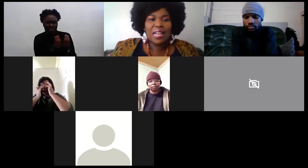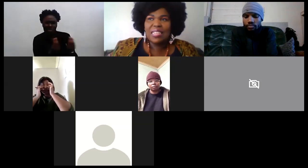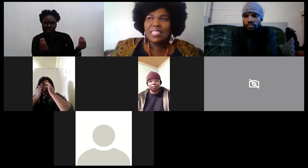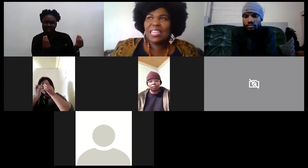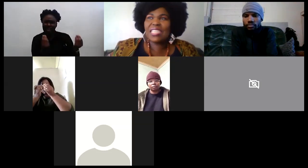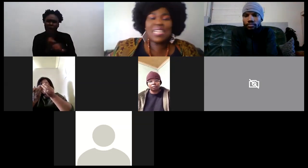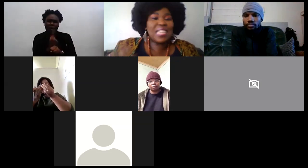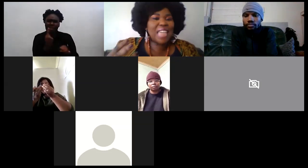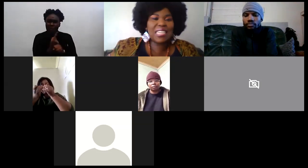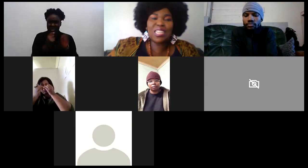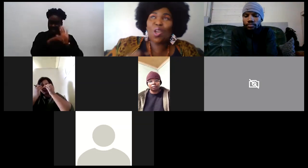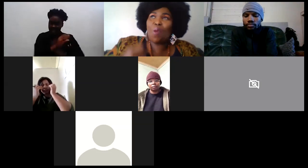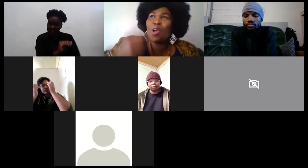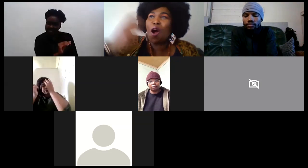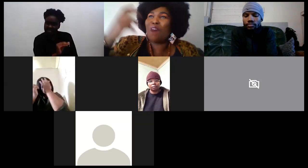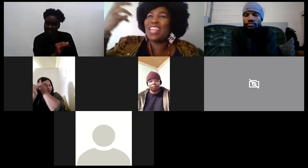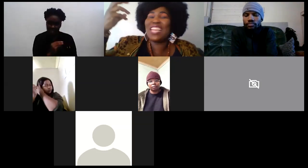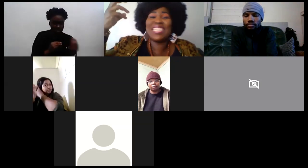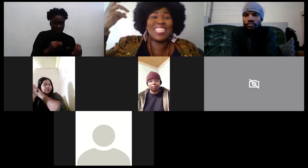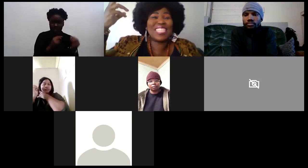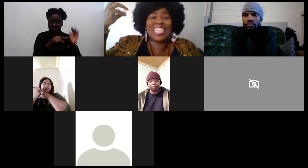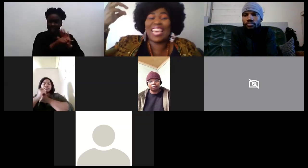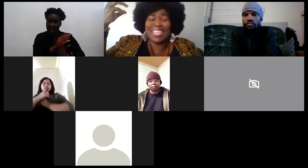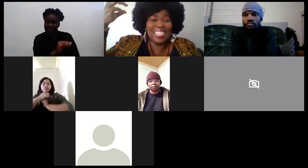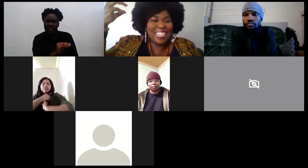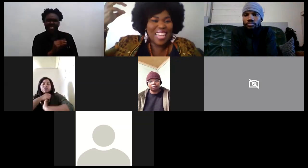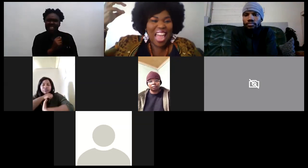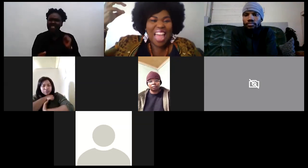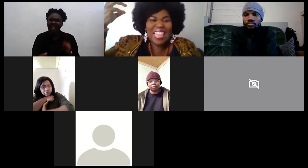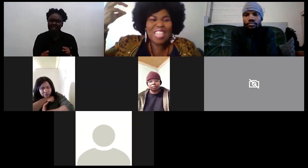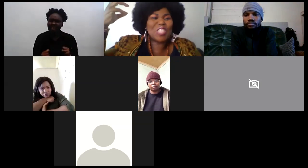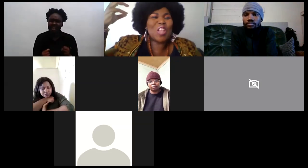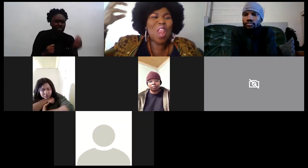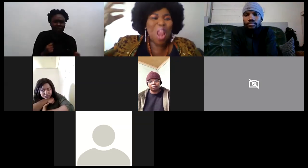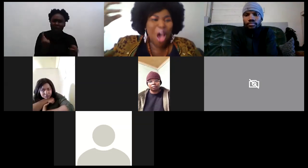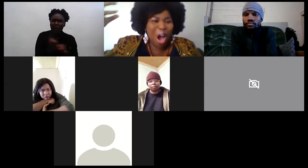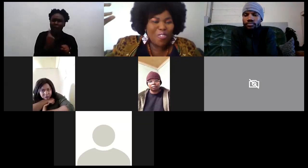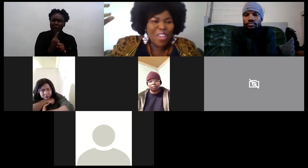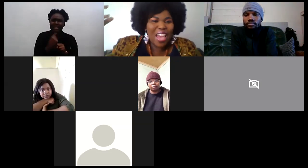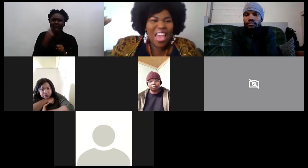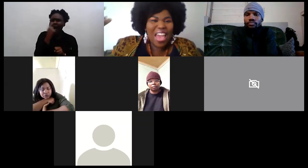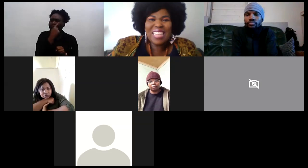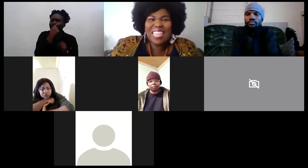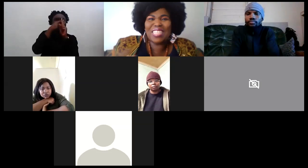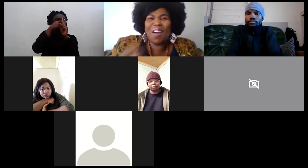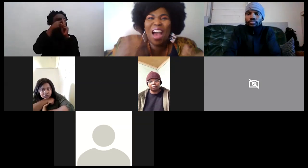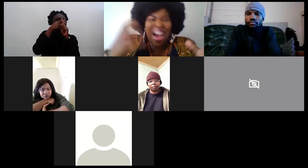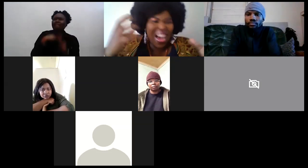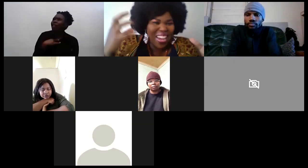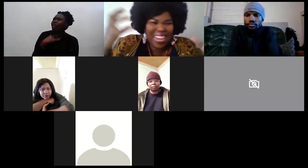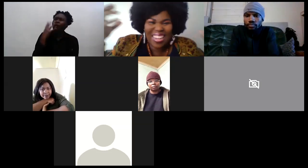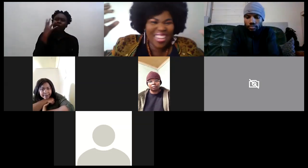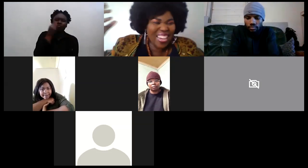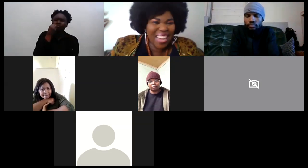just in a tangent going off and they just higgle and they just love and they just go